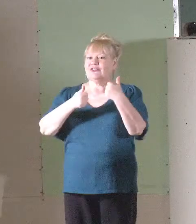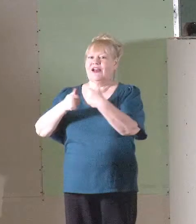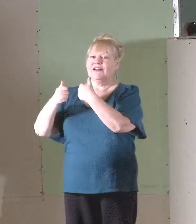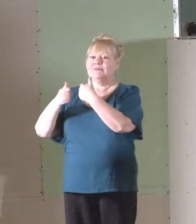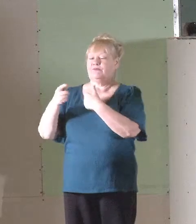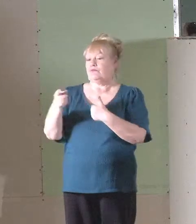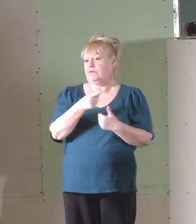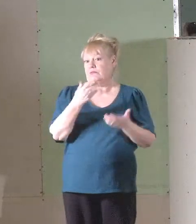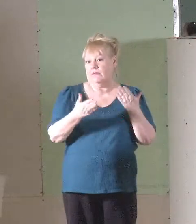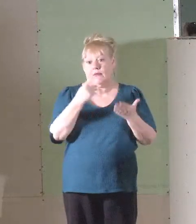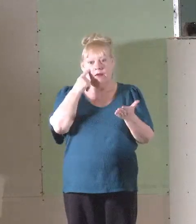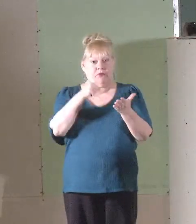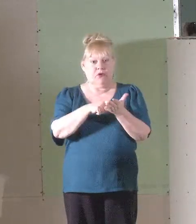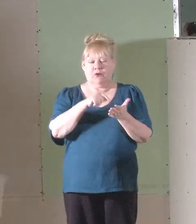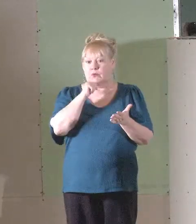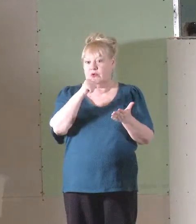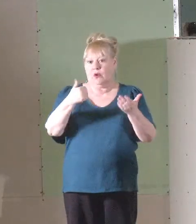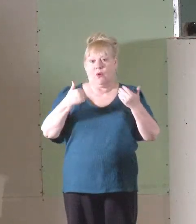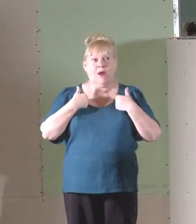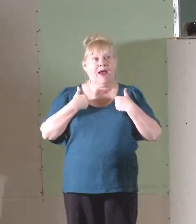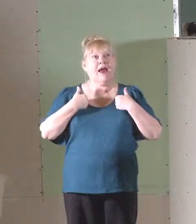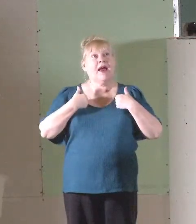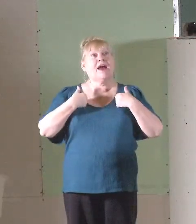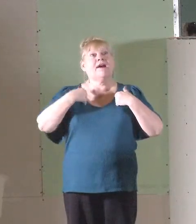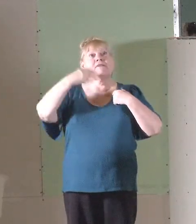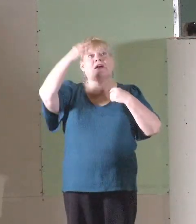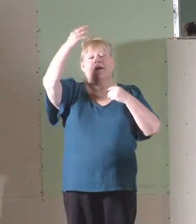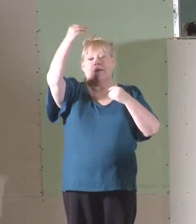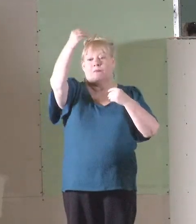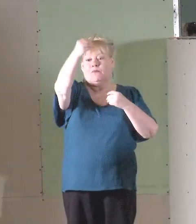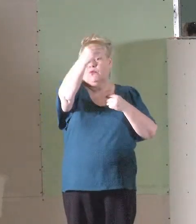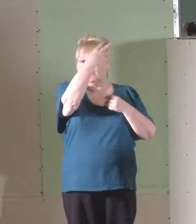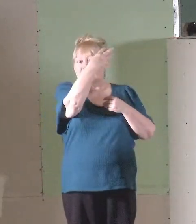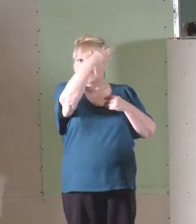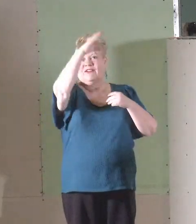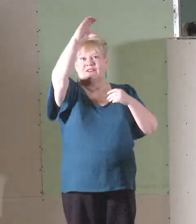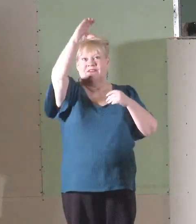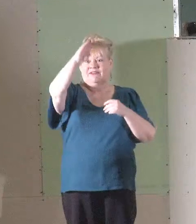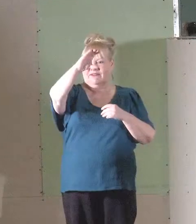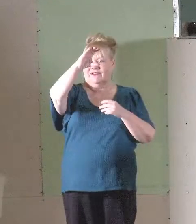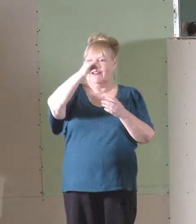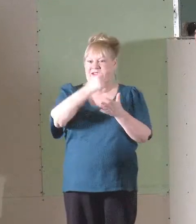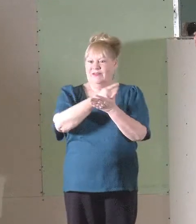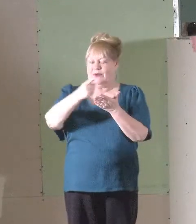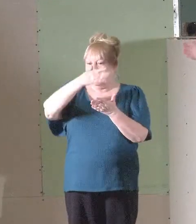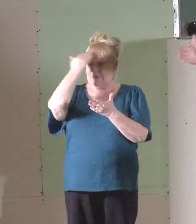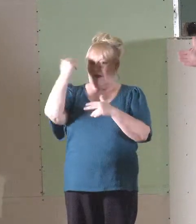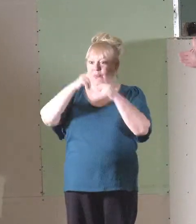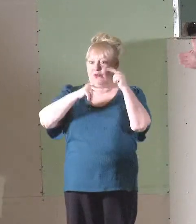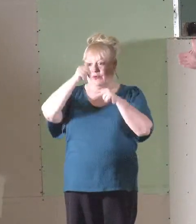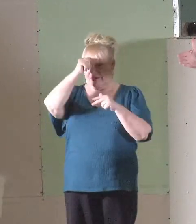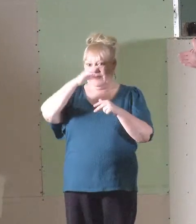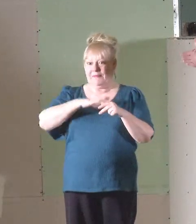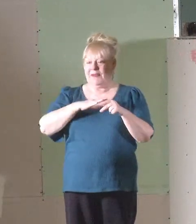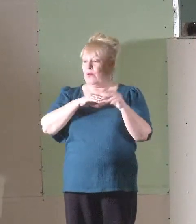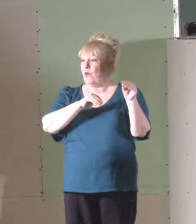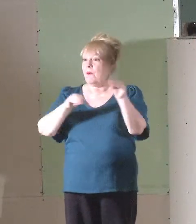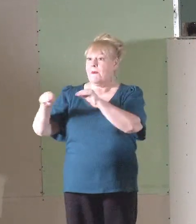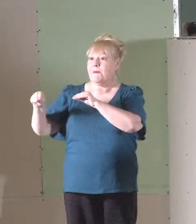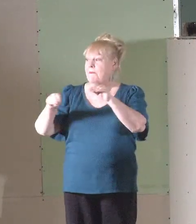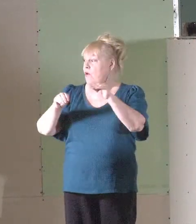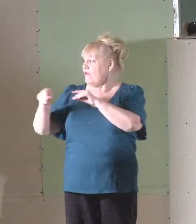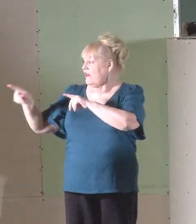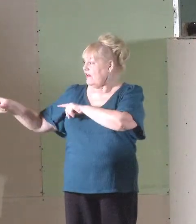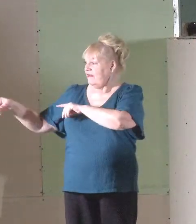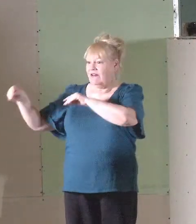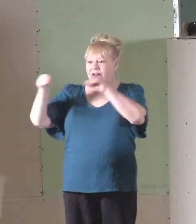You may have noticed that we don't have a suspended projector this week. That's because when the construction guys were moving the scaffolding from over